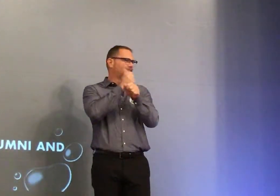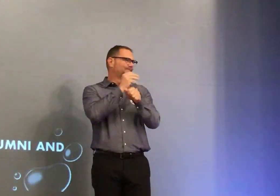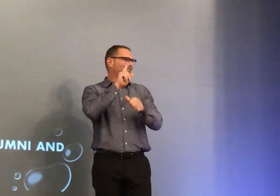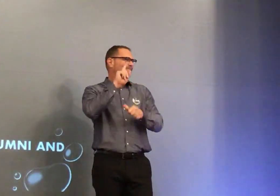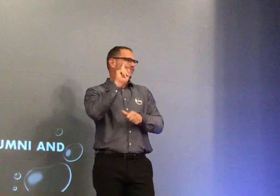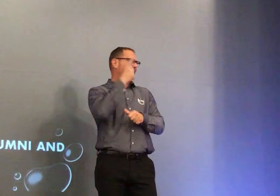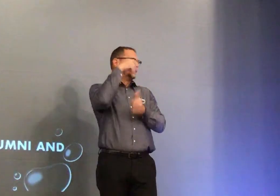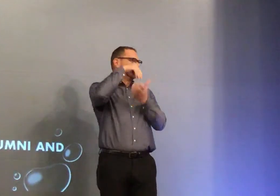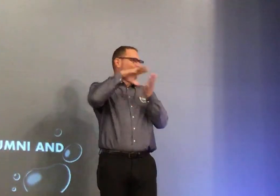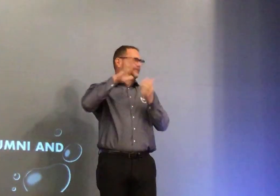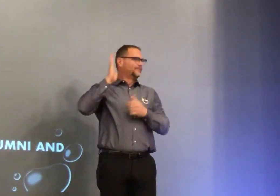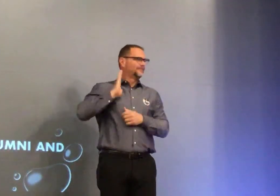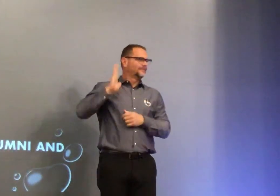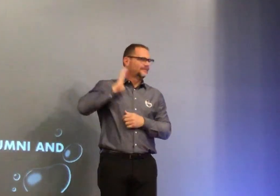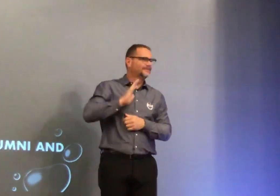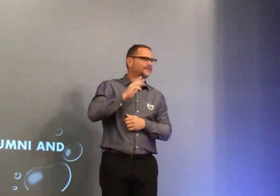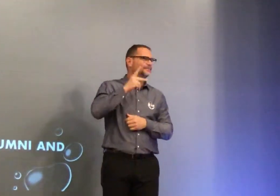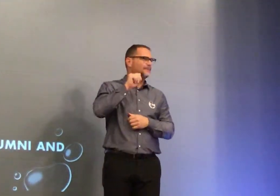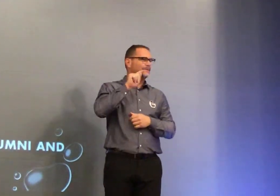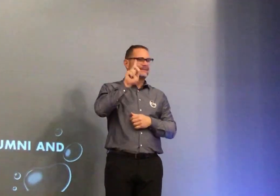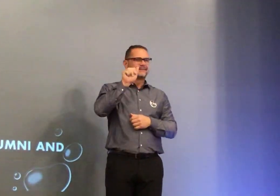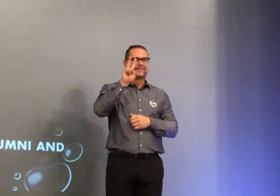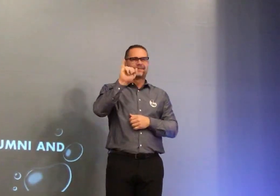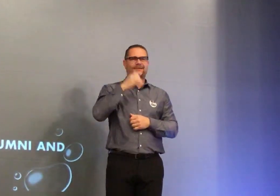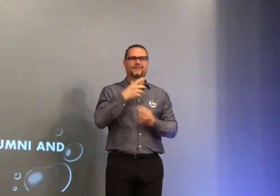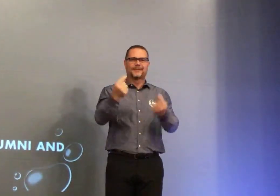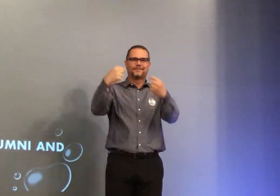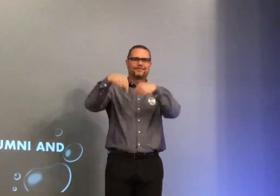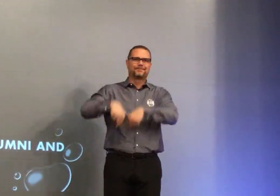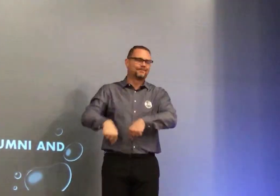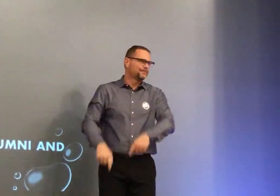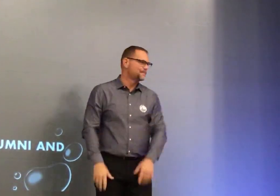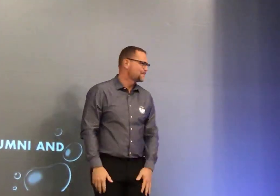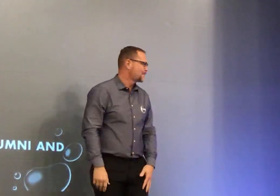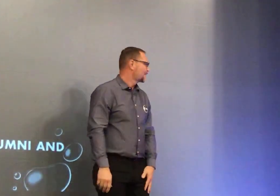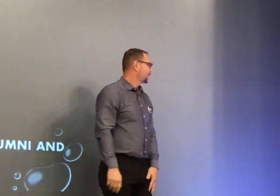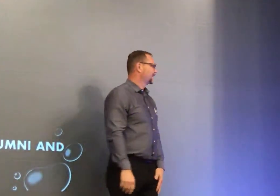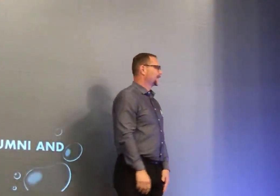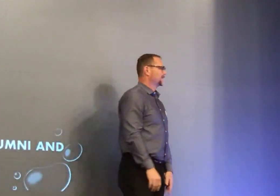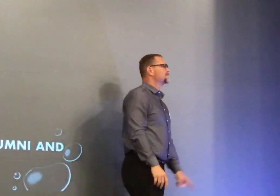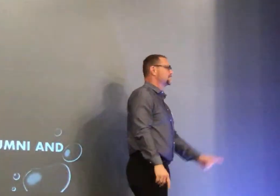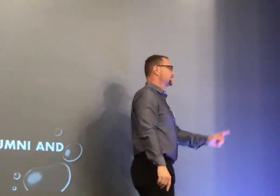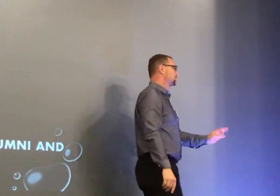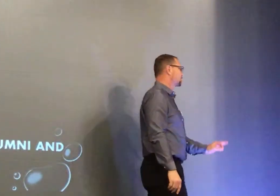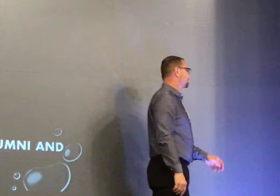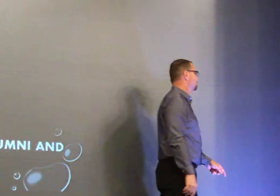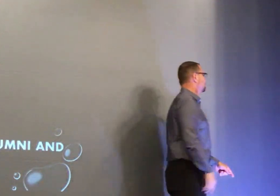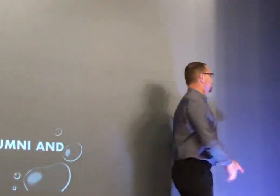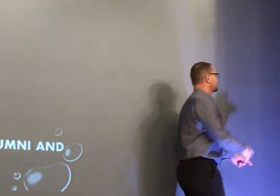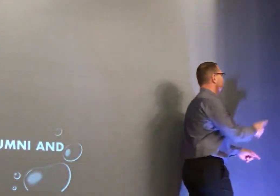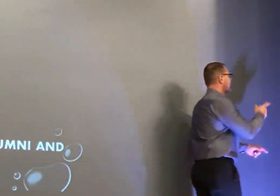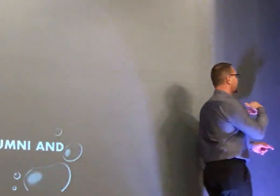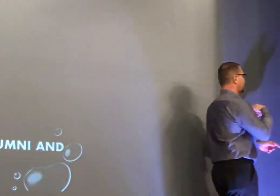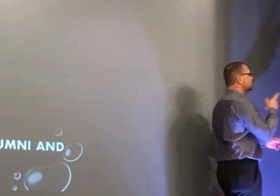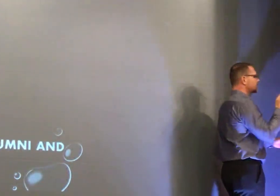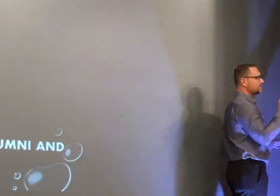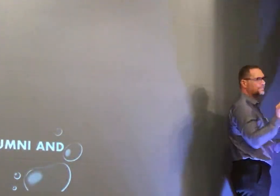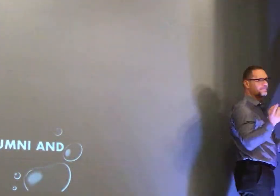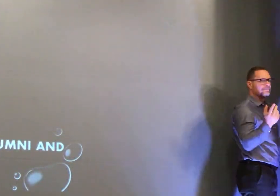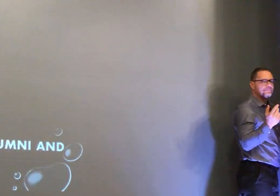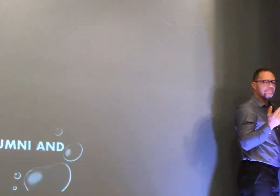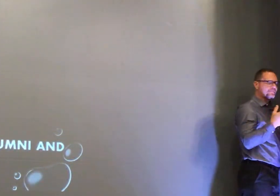we do have a gift by an alumni and one of the first students enrolled in csdr miss pat davis